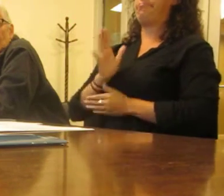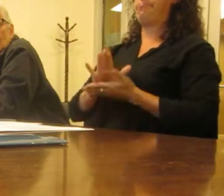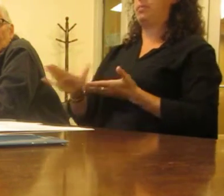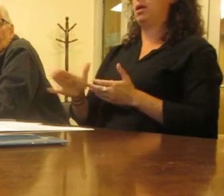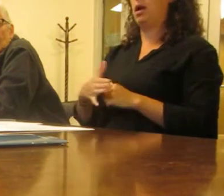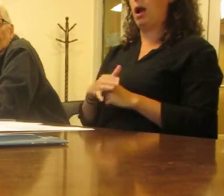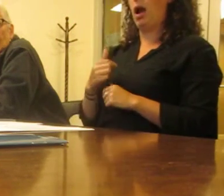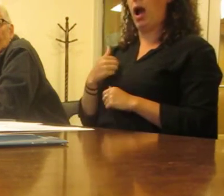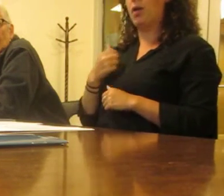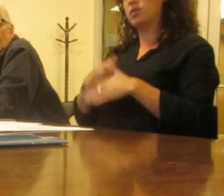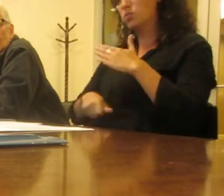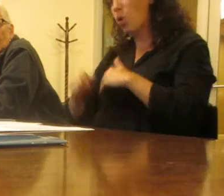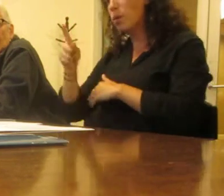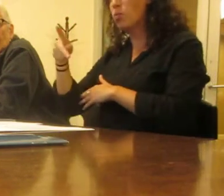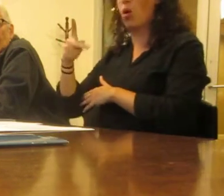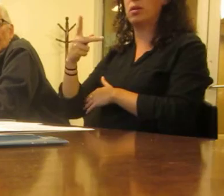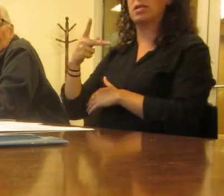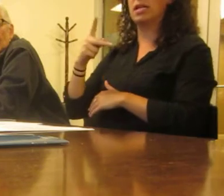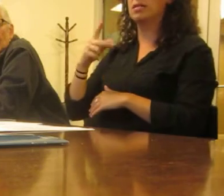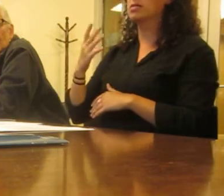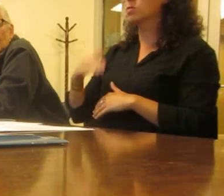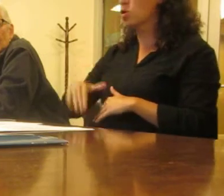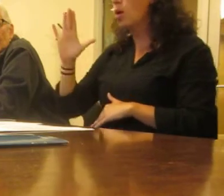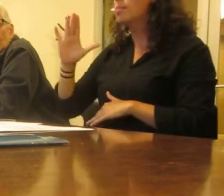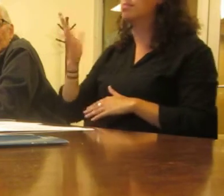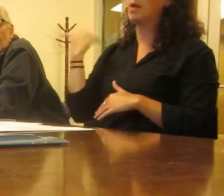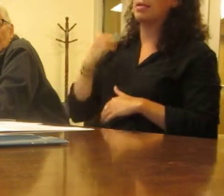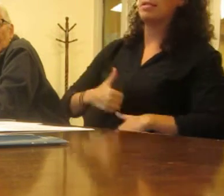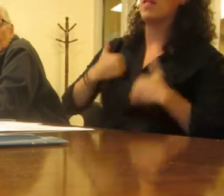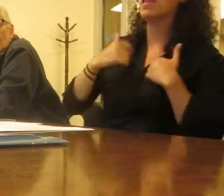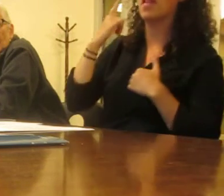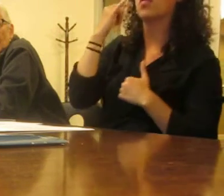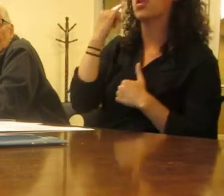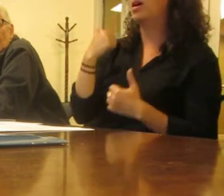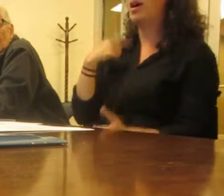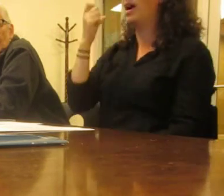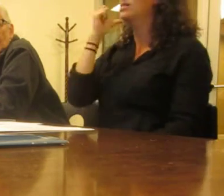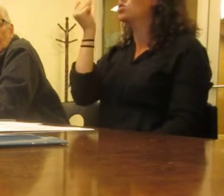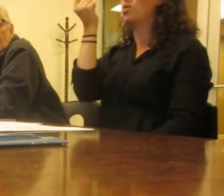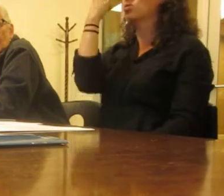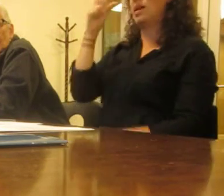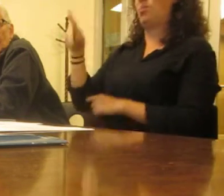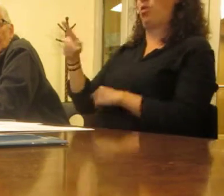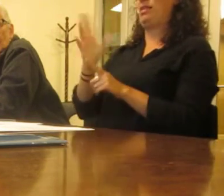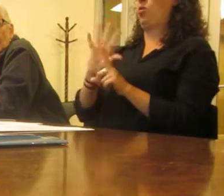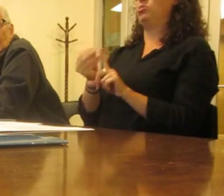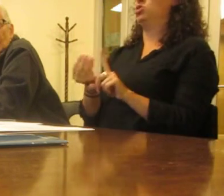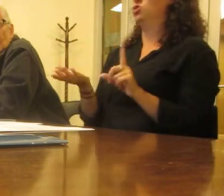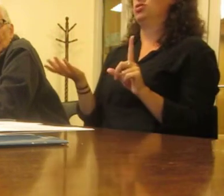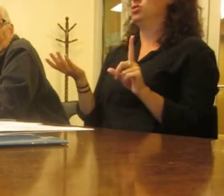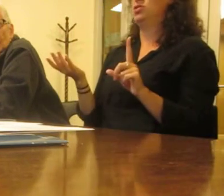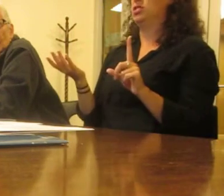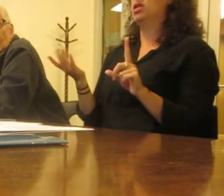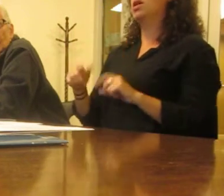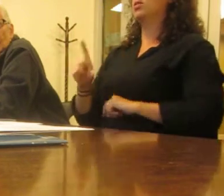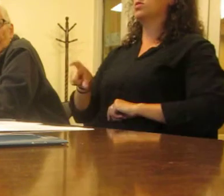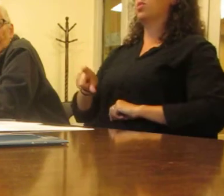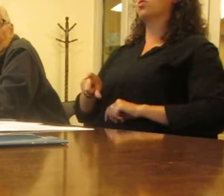who grew up in Tennessee who lived in California, is that I don't get Portland culture because I get it like you're supposed to act really small and